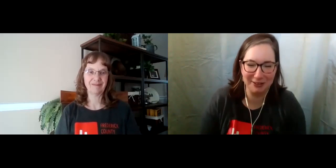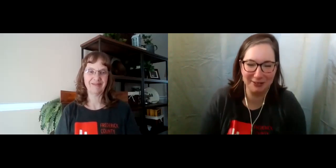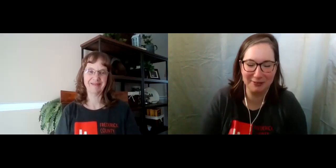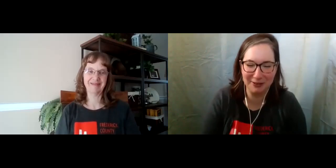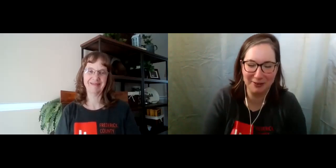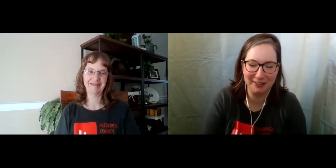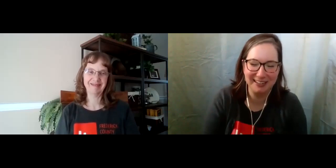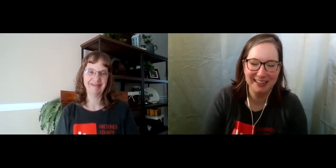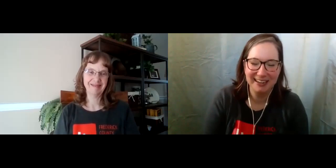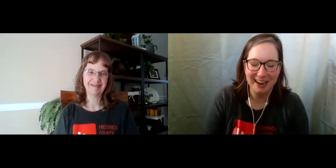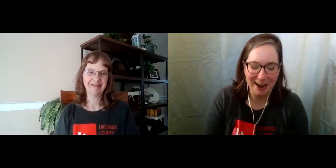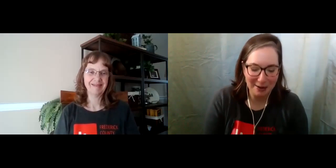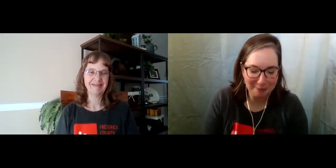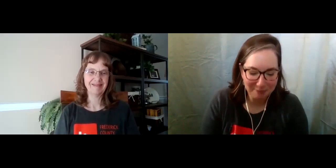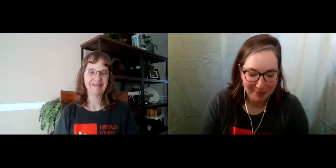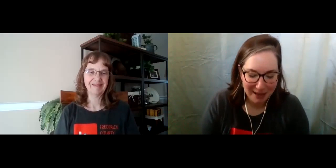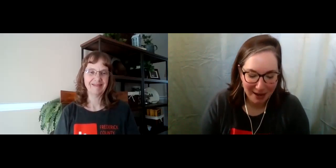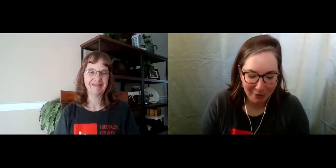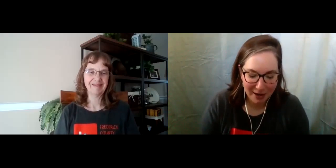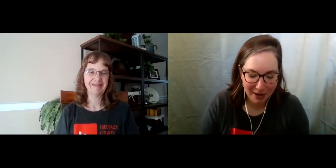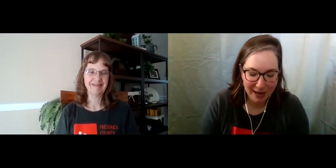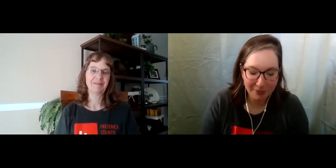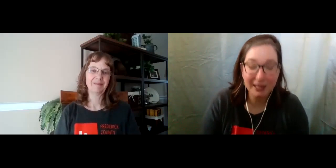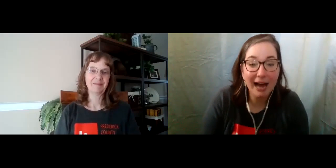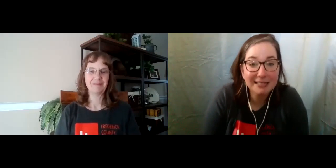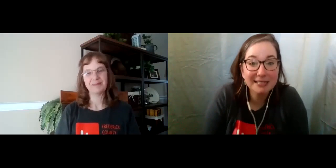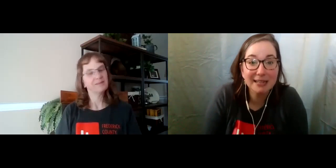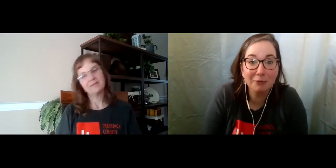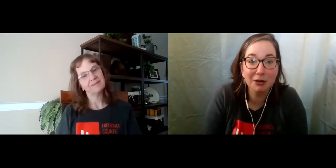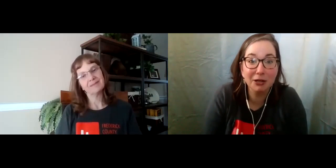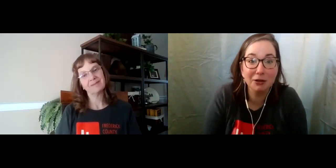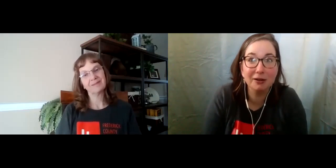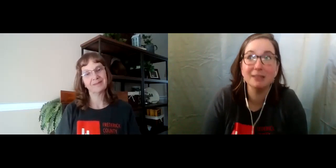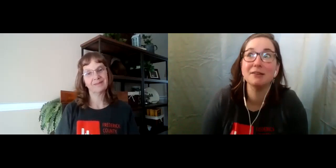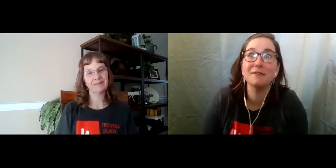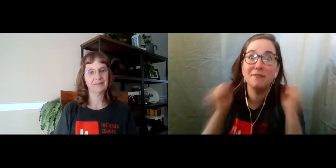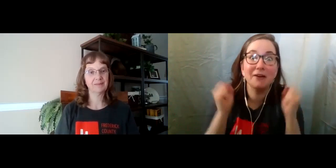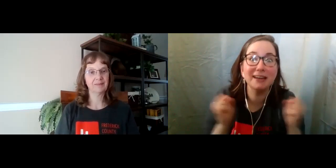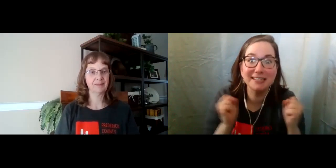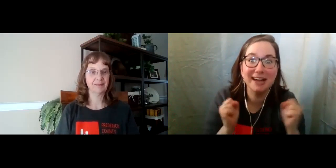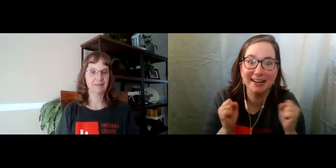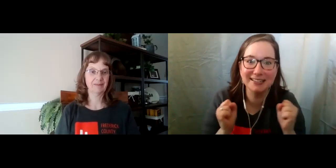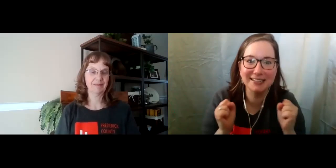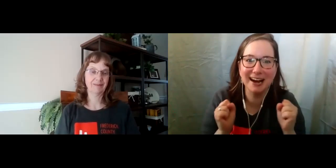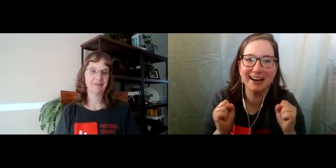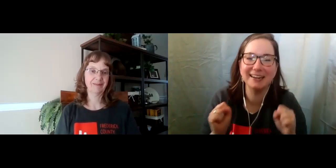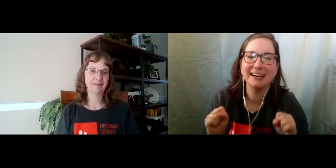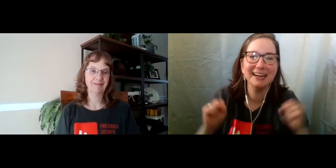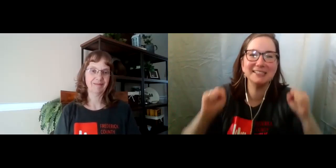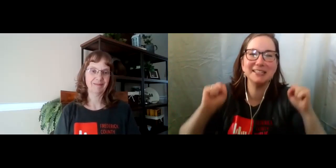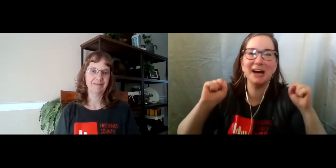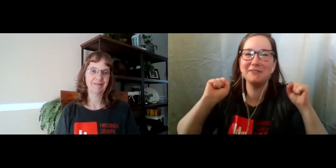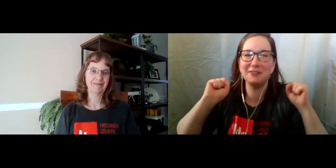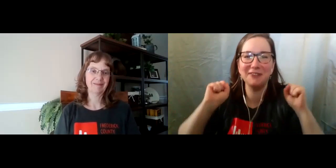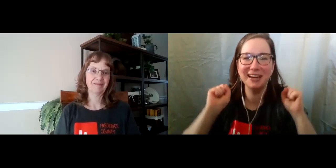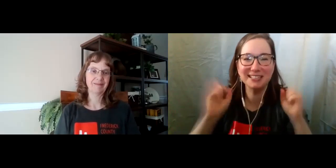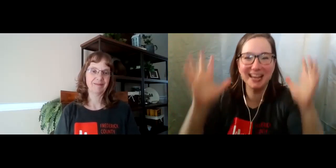COVID. All right. And the last sign we're going to learn is a very exciting sign. It's the sign for vaccine.